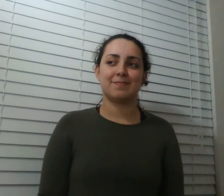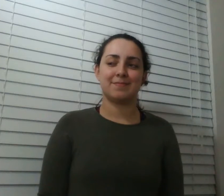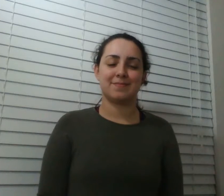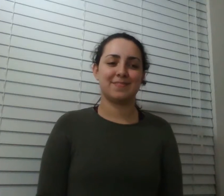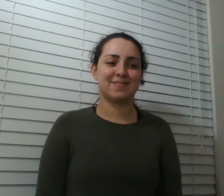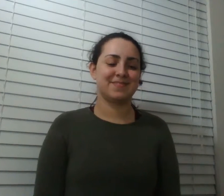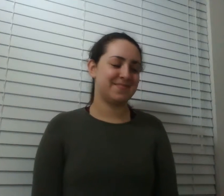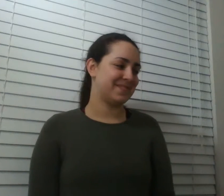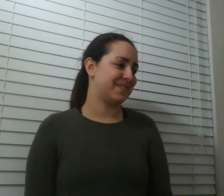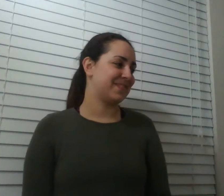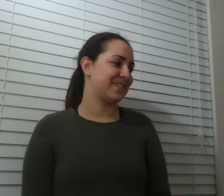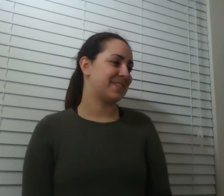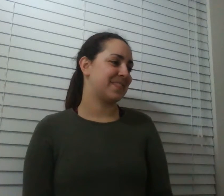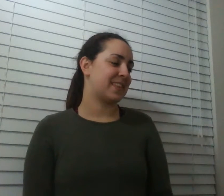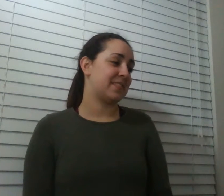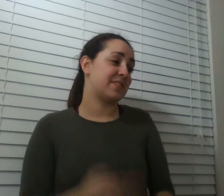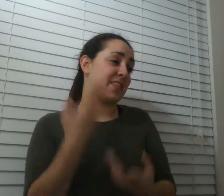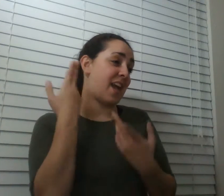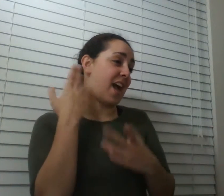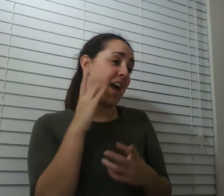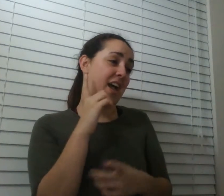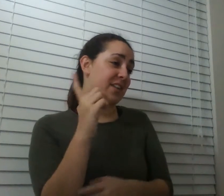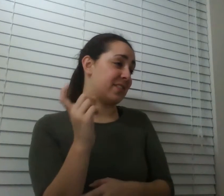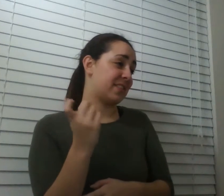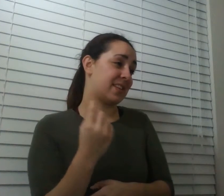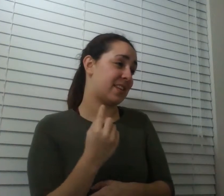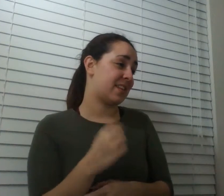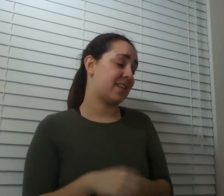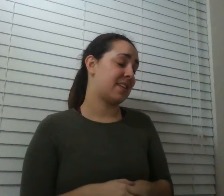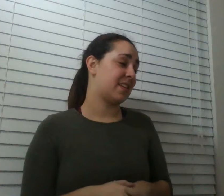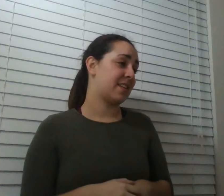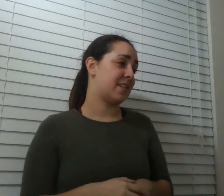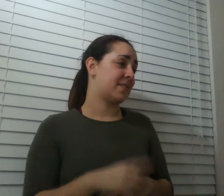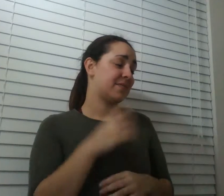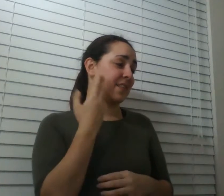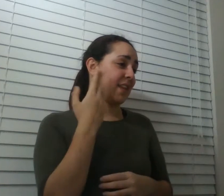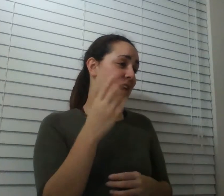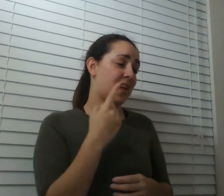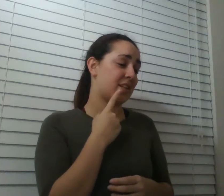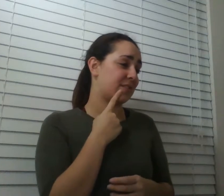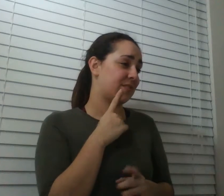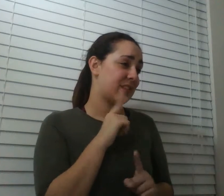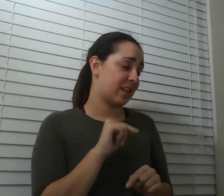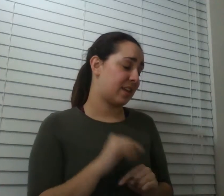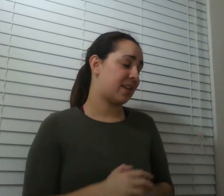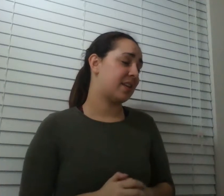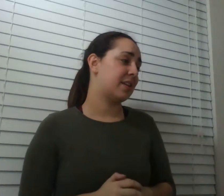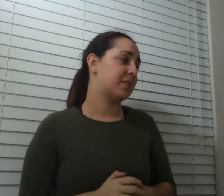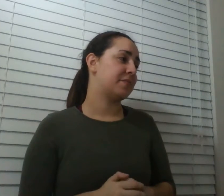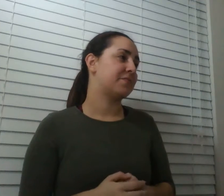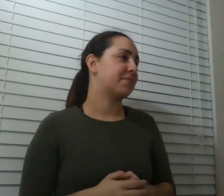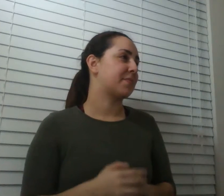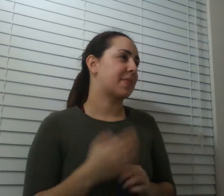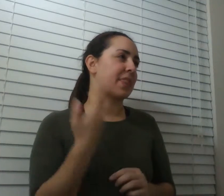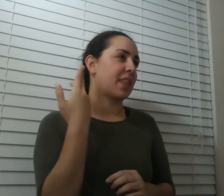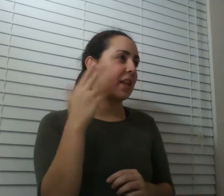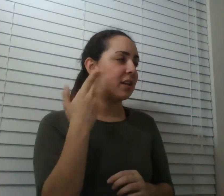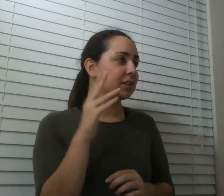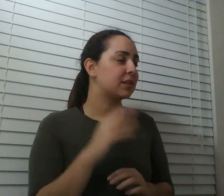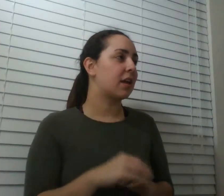um and i don't know the answer really yeah i don't know if uh uh i i don't know if if it's